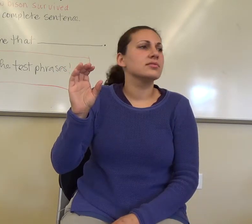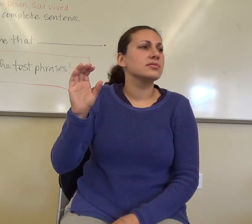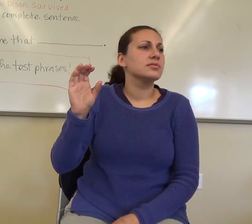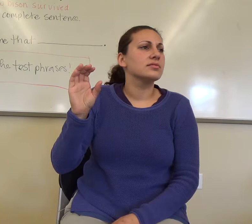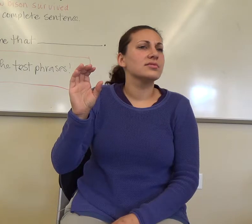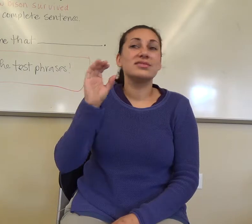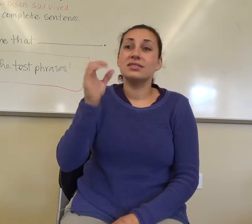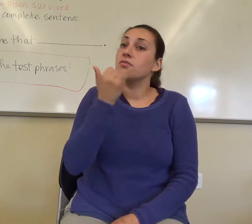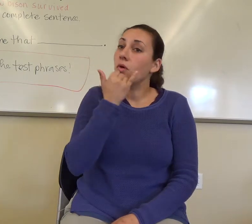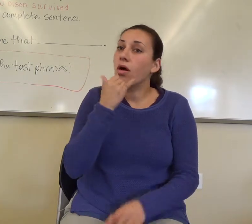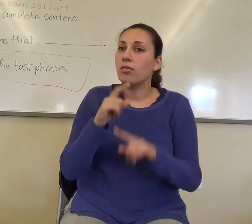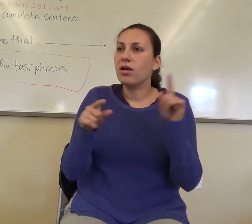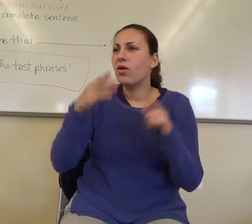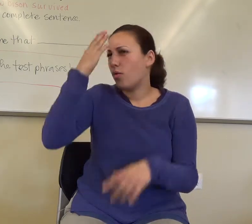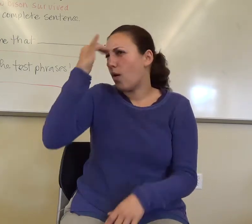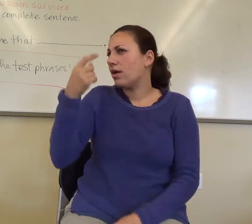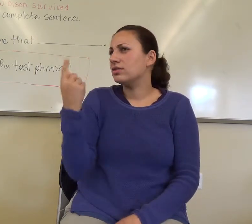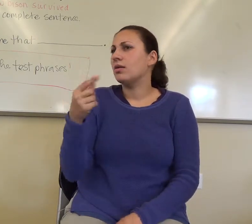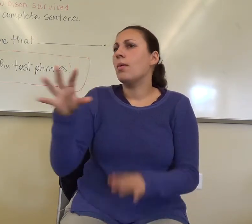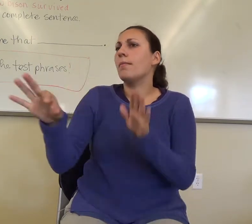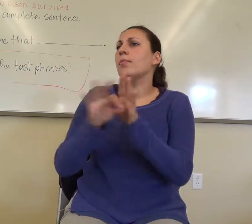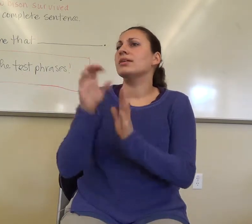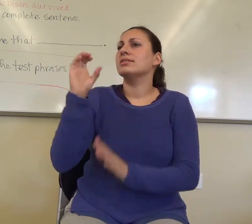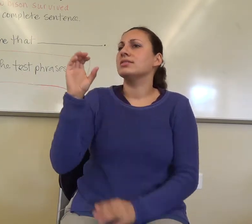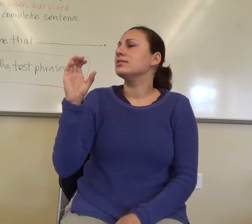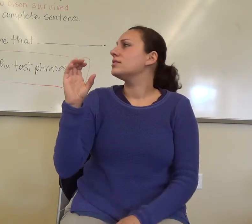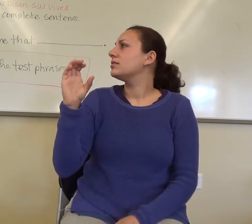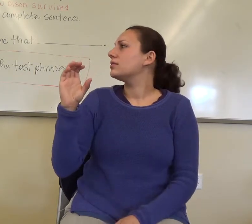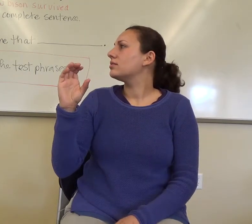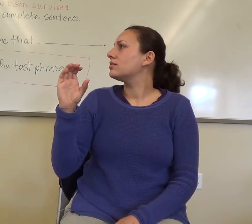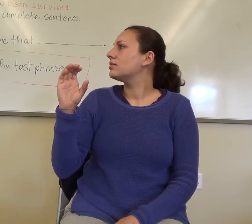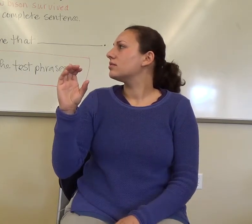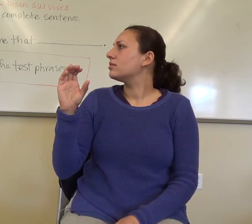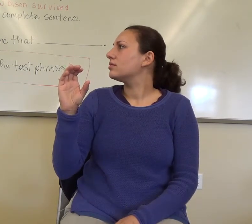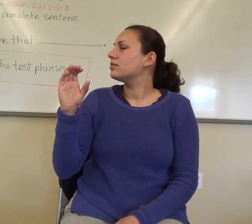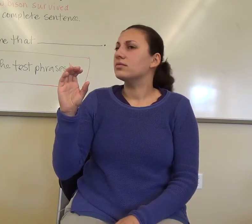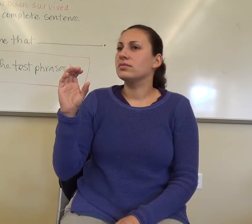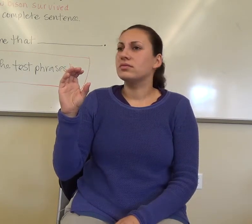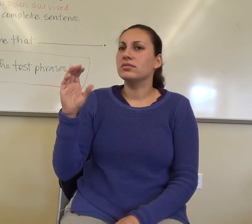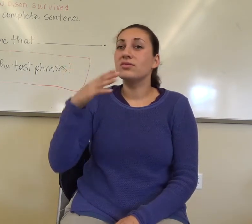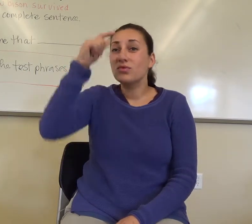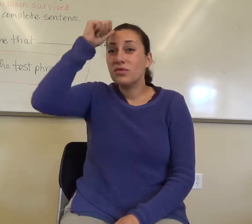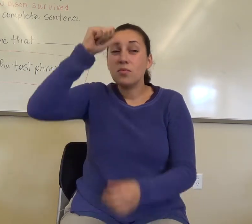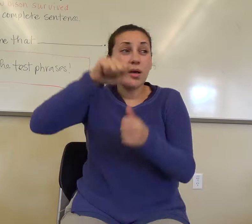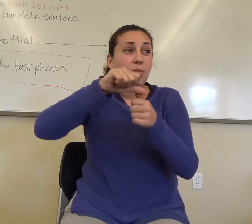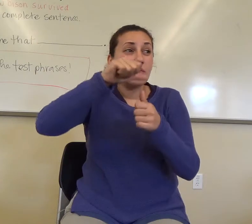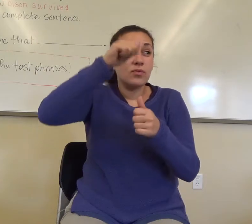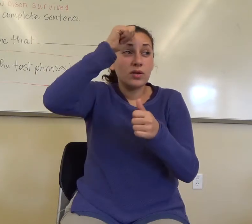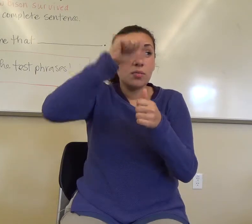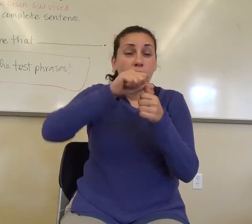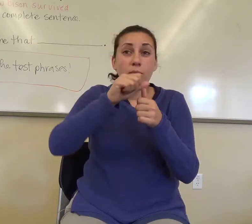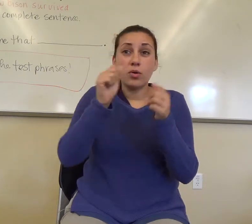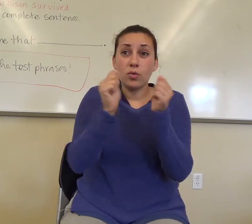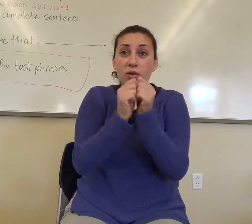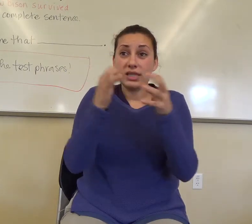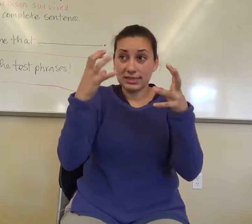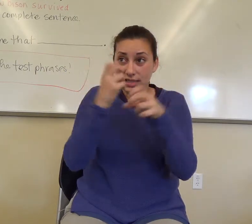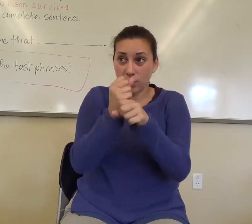very much in this class, except, as we talked about, don't put your own opinions in a sample.